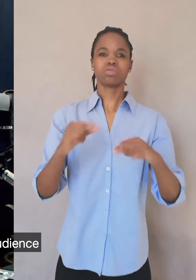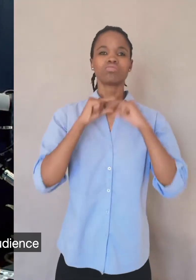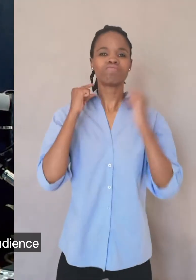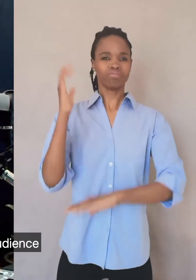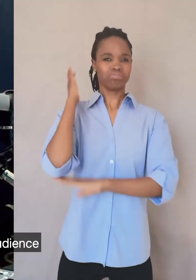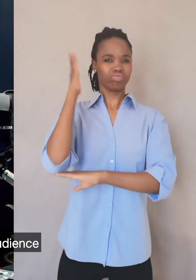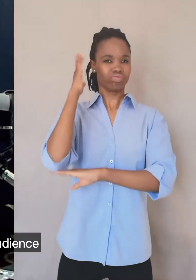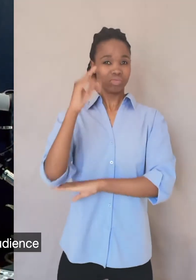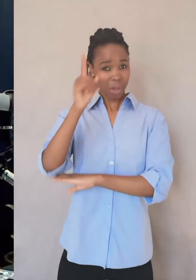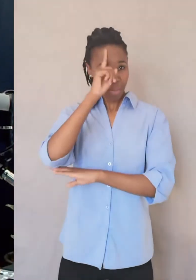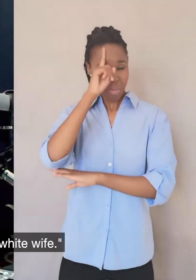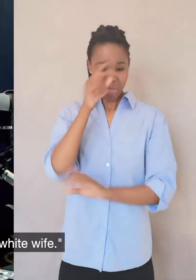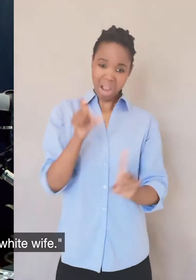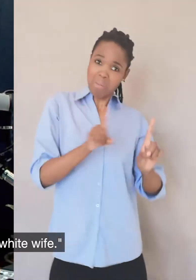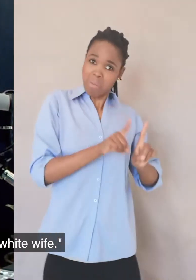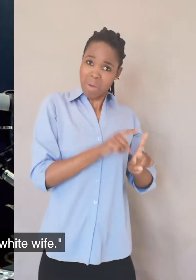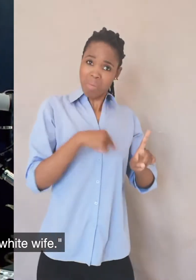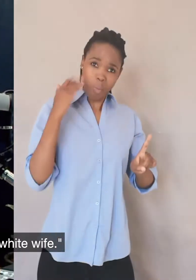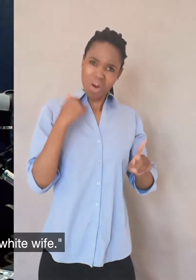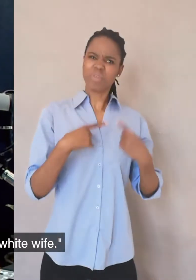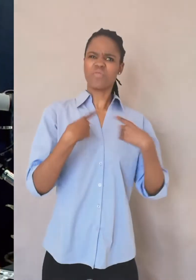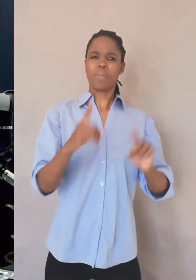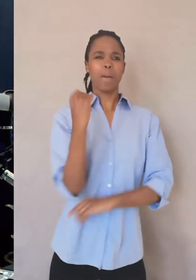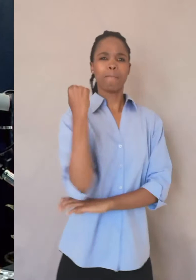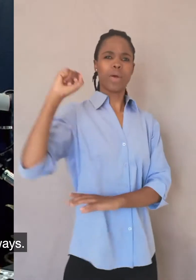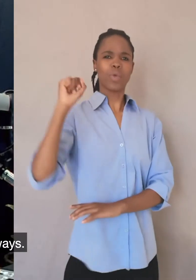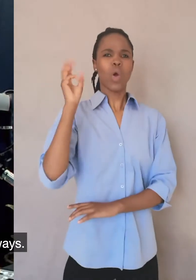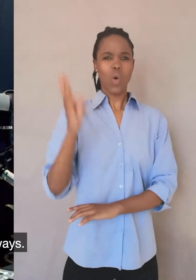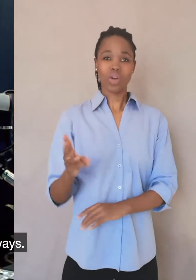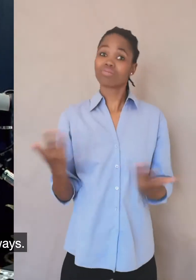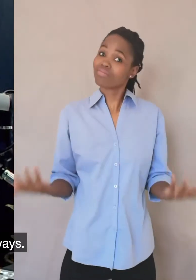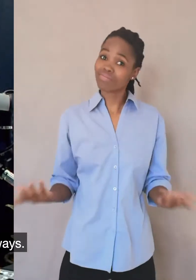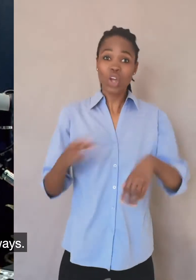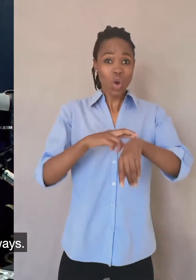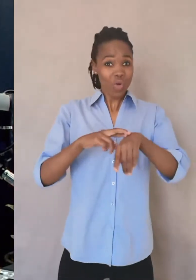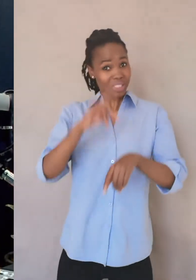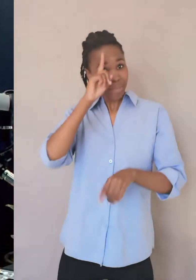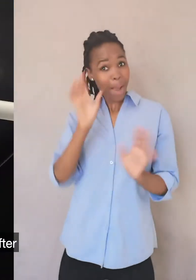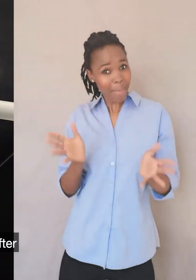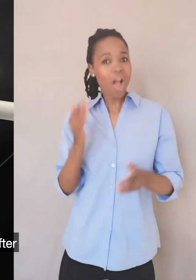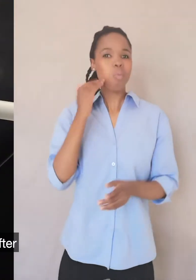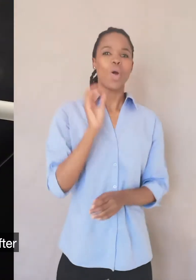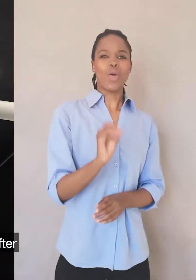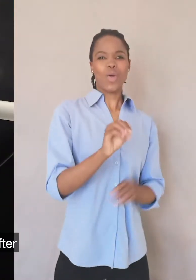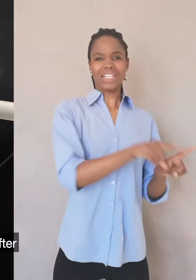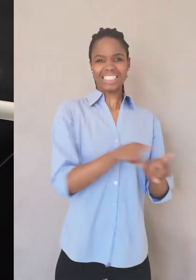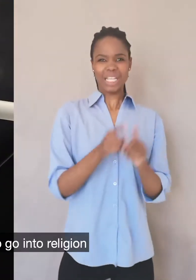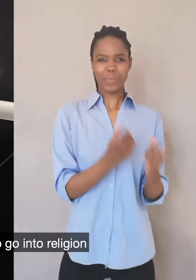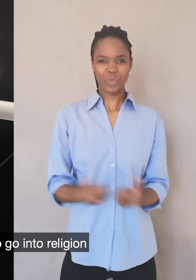a black audience if they know you've got a white wife. Racism goes both ways. So that was after he'd